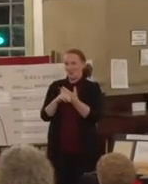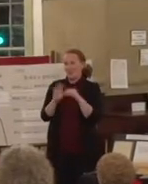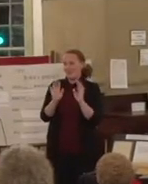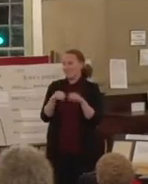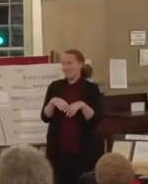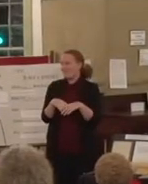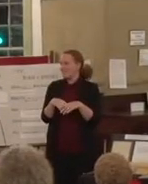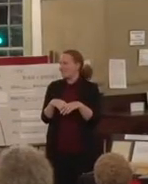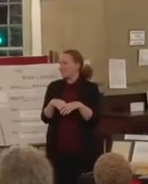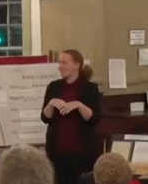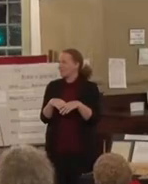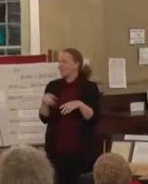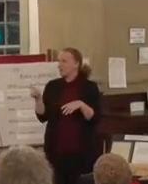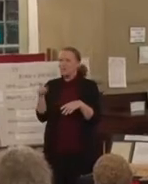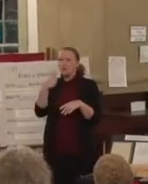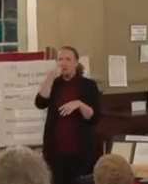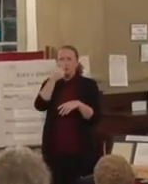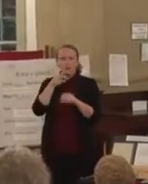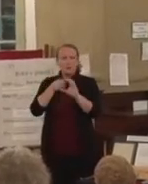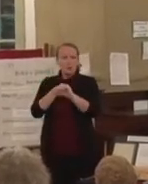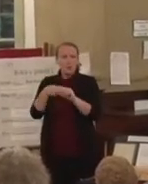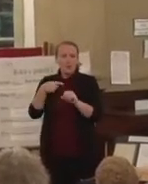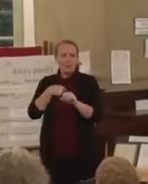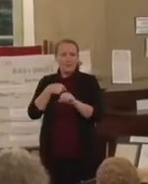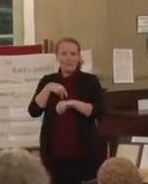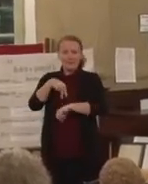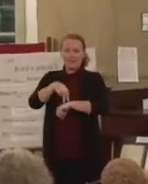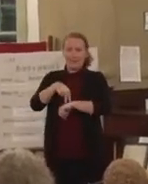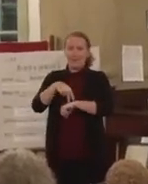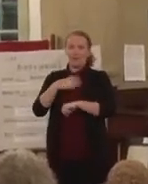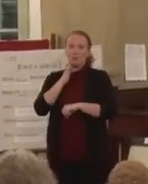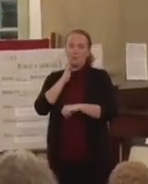Would you all join me in standing to pledge allegiance to our flag?